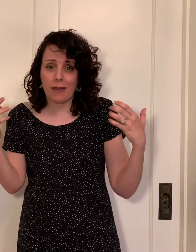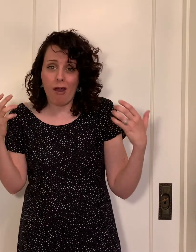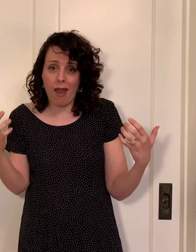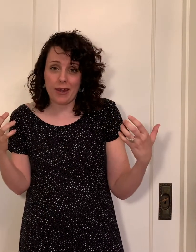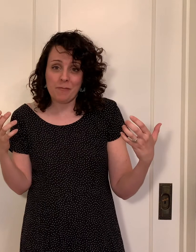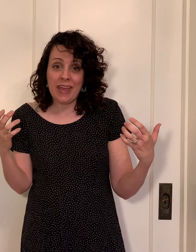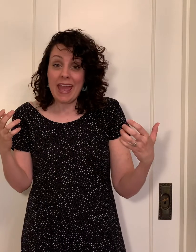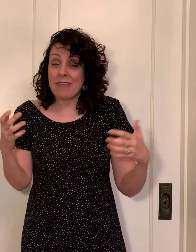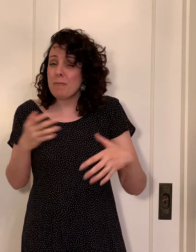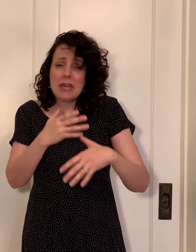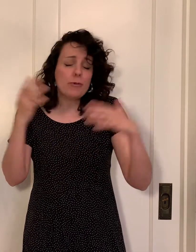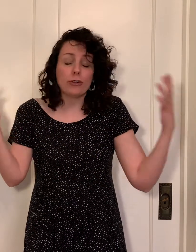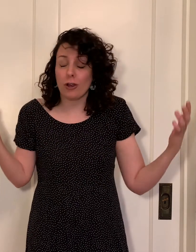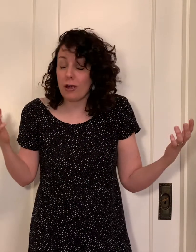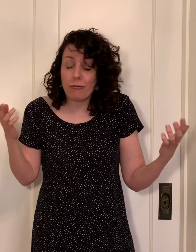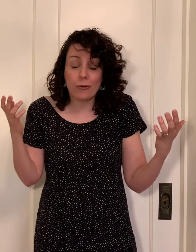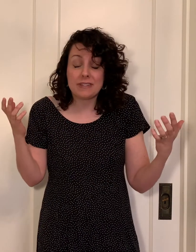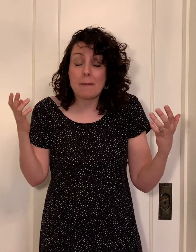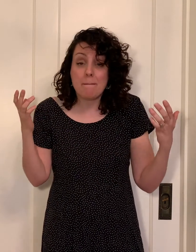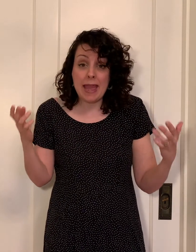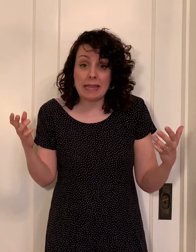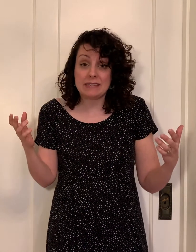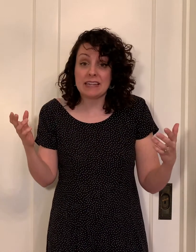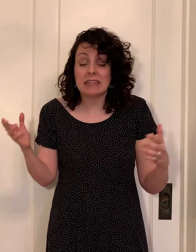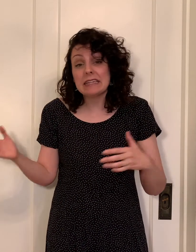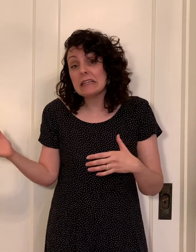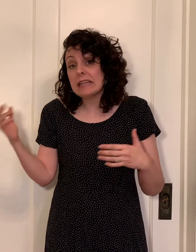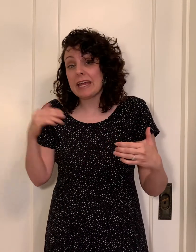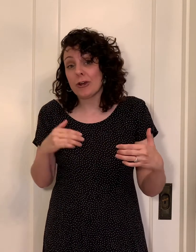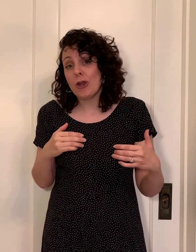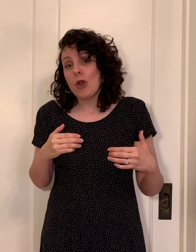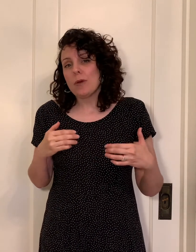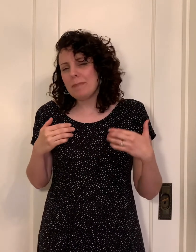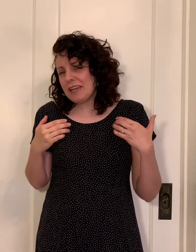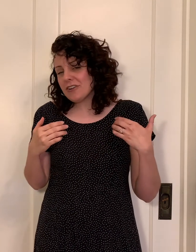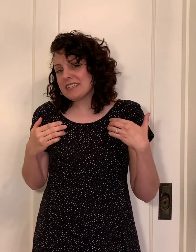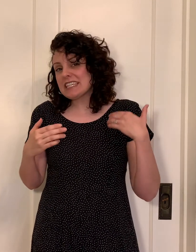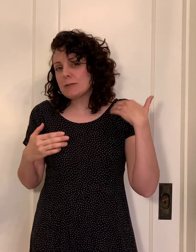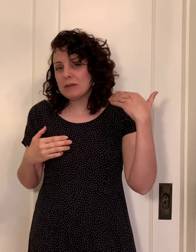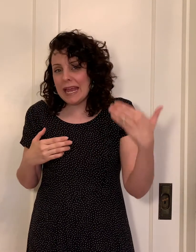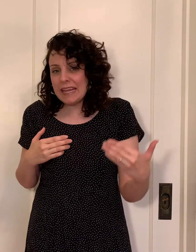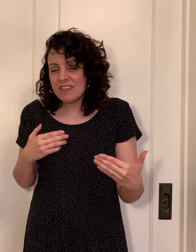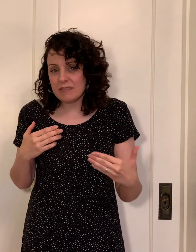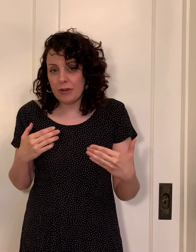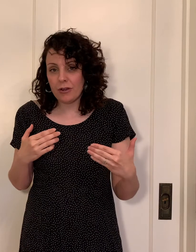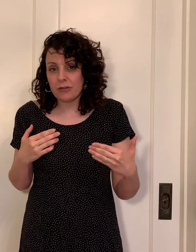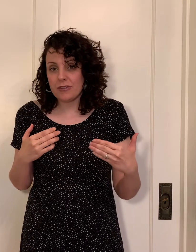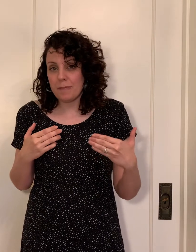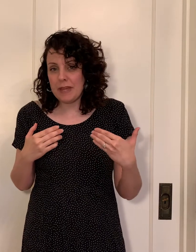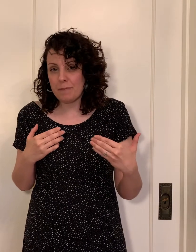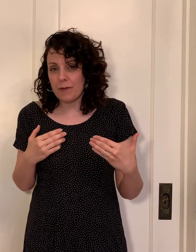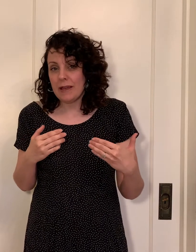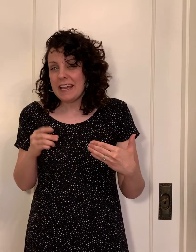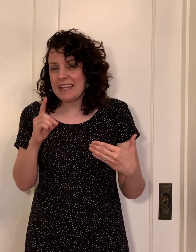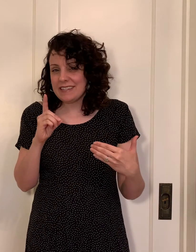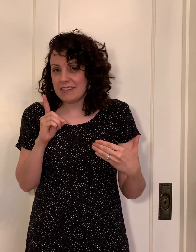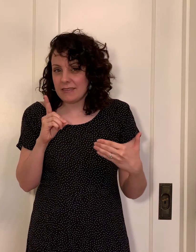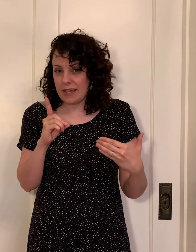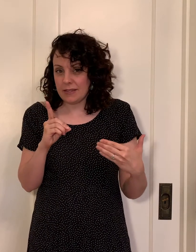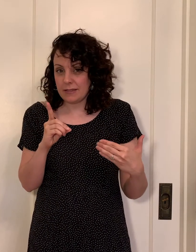god and the people are of course amazed and a little later when peter is explaining this miracle to the people he says this